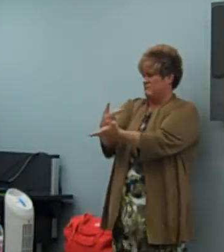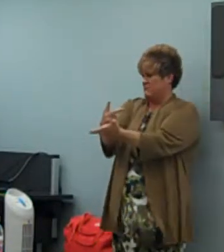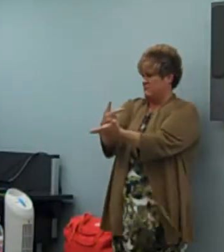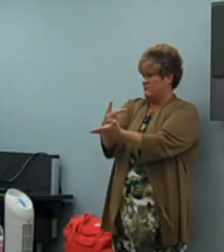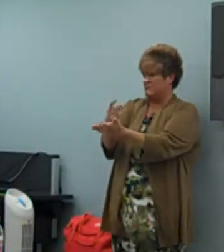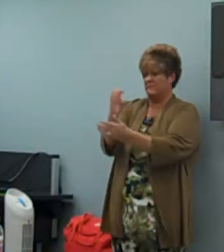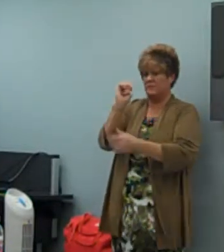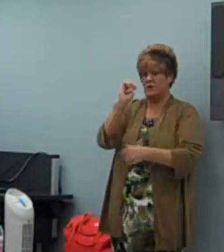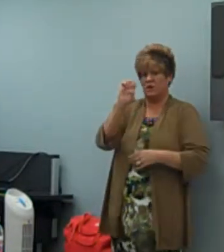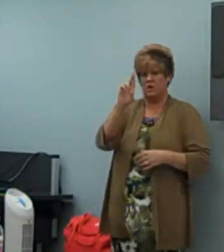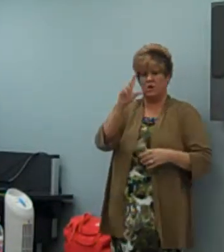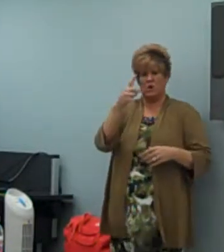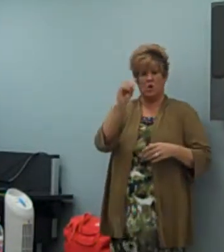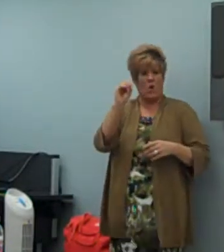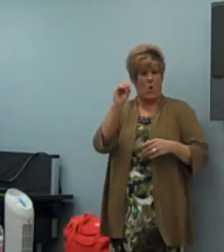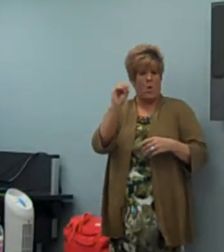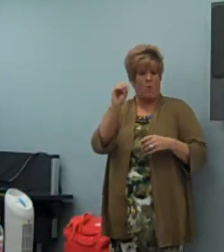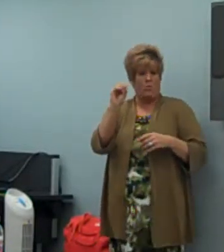proper equipment, and we're approved to use it.